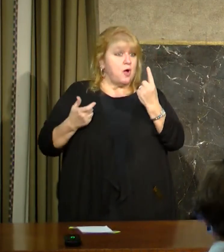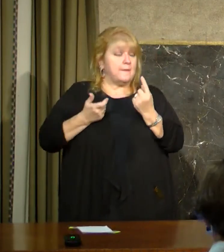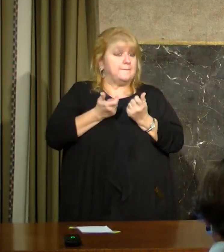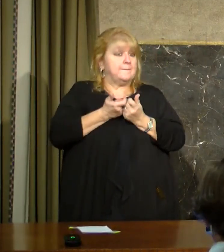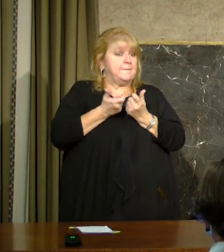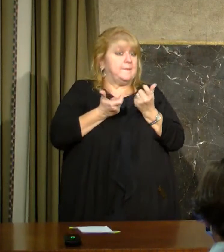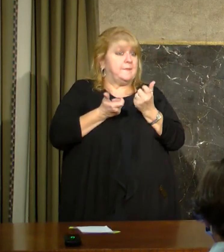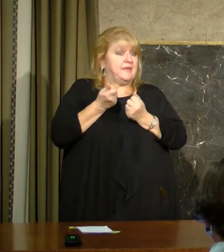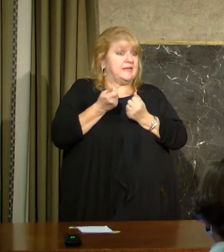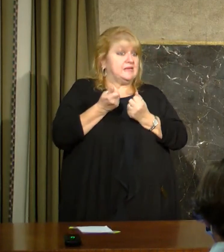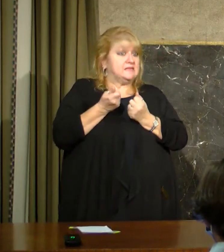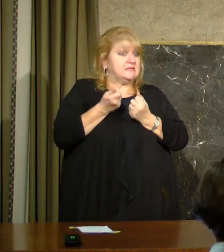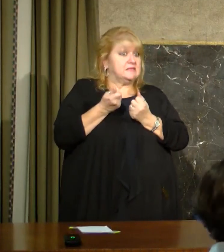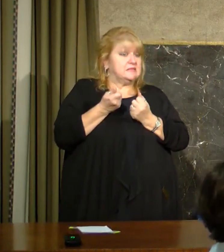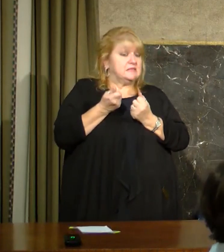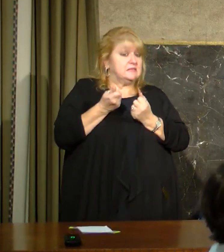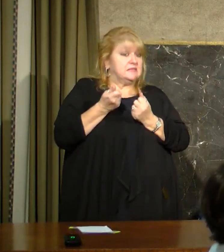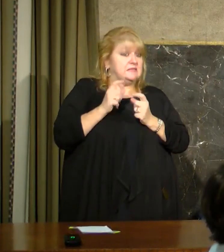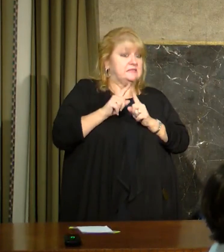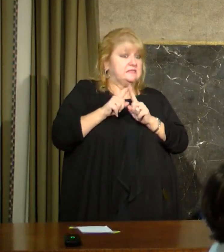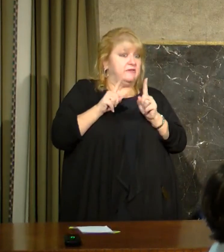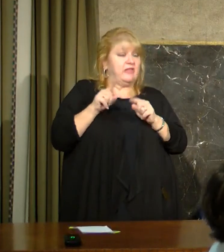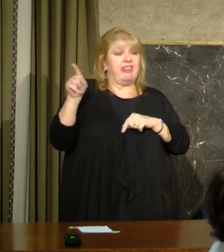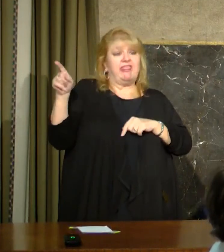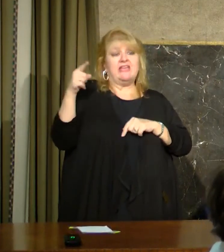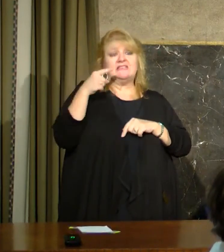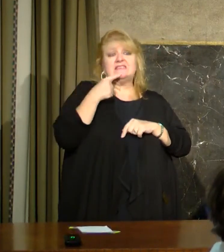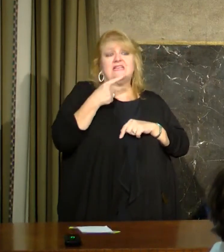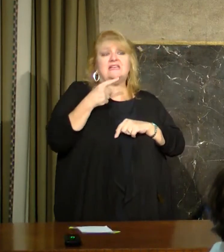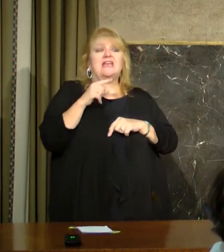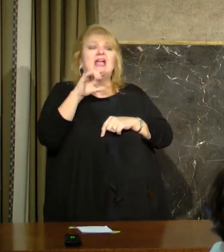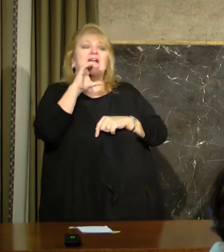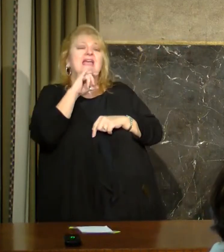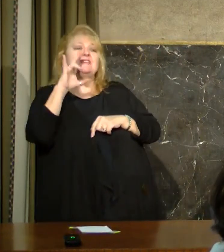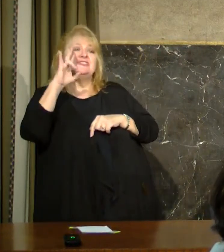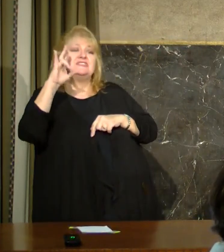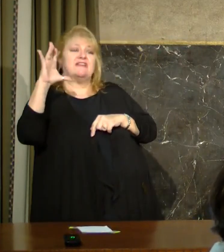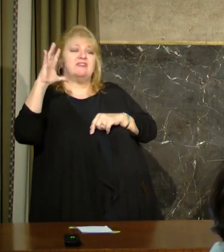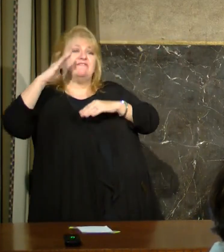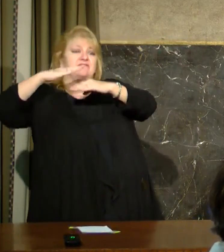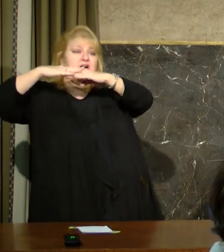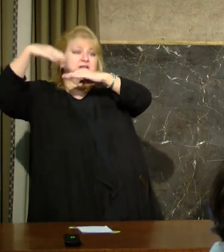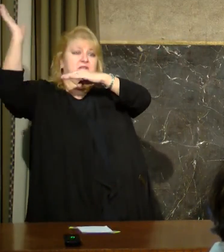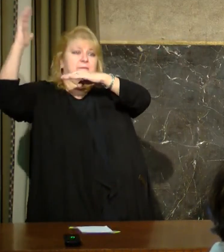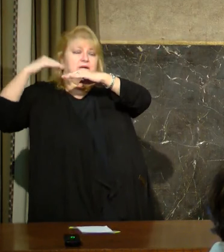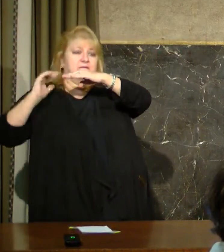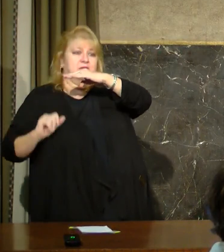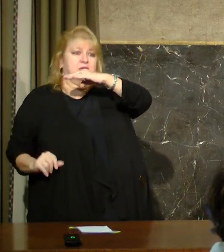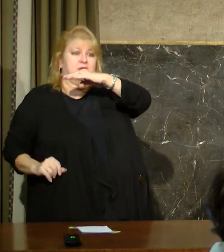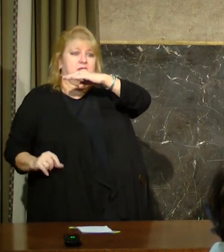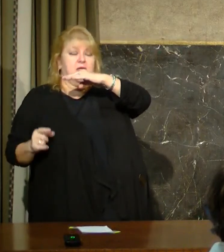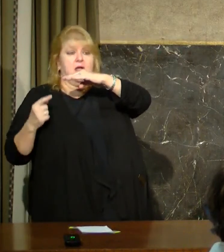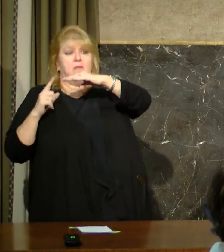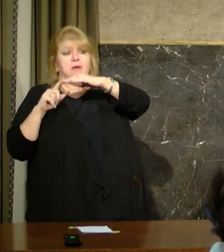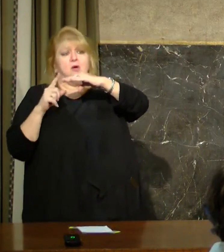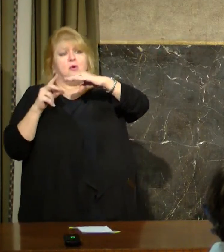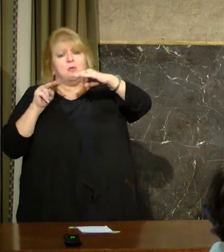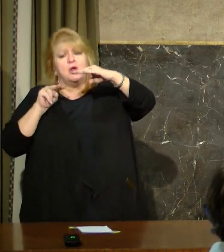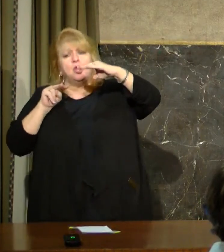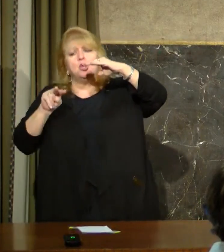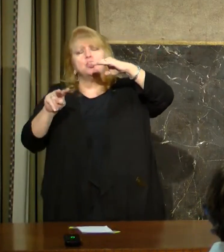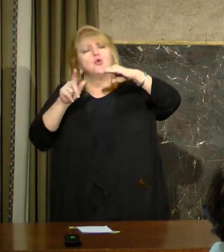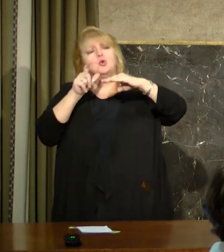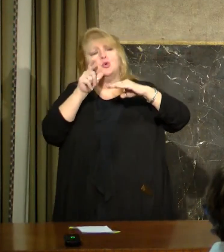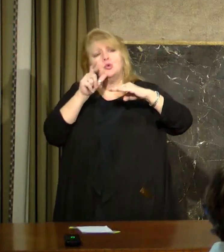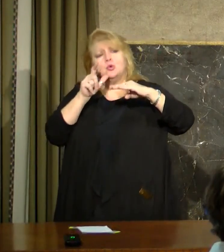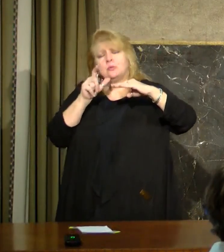we've explained, and if we didn't, I apologize, they were saying started at age 75 and above. But when we looked at who's going to the hospital